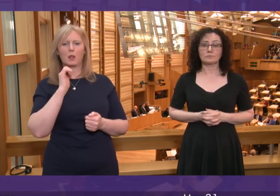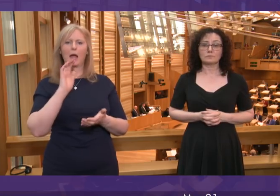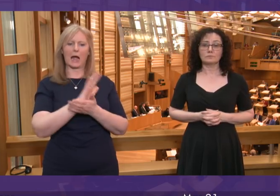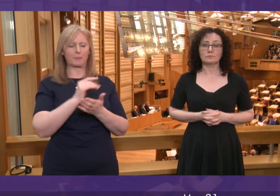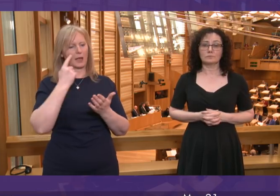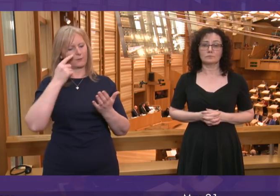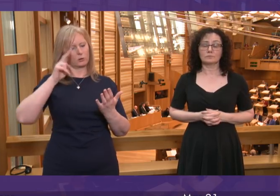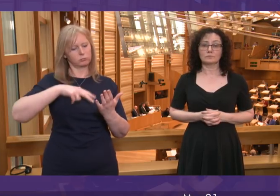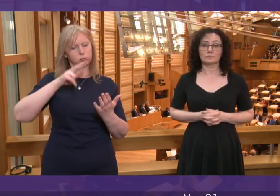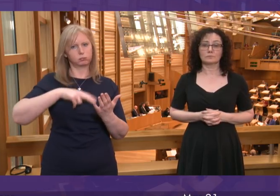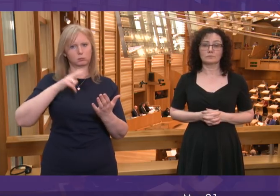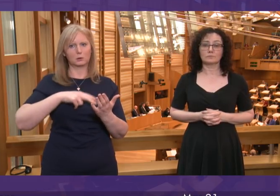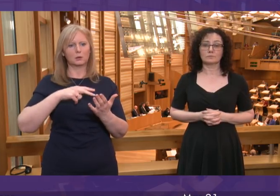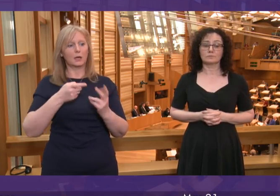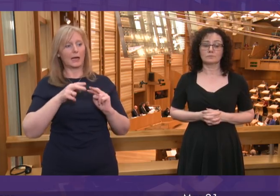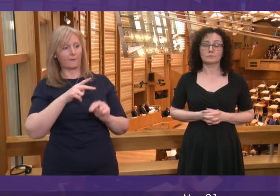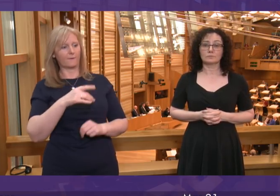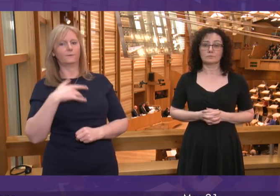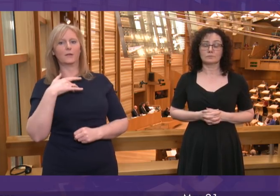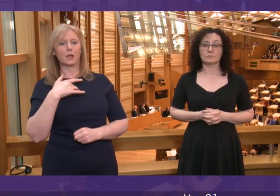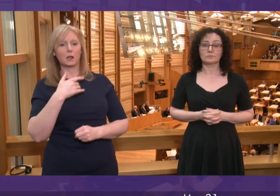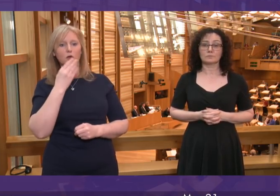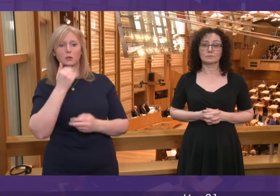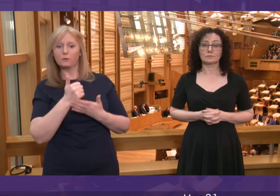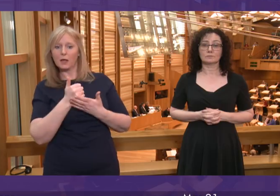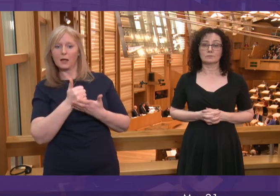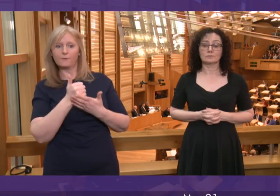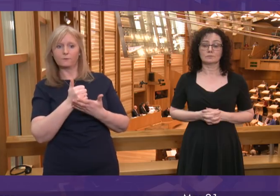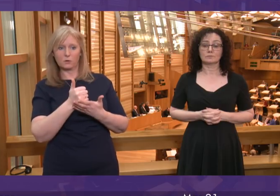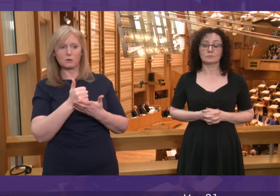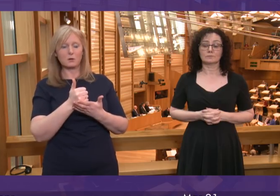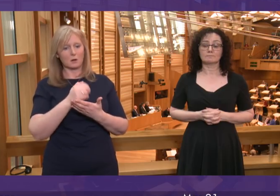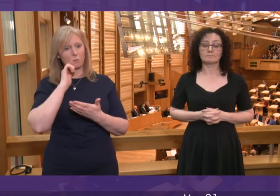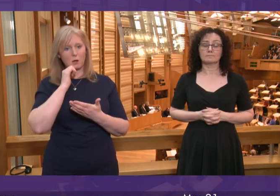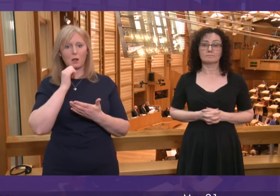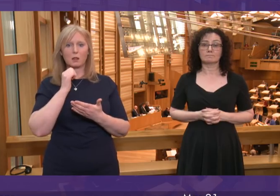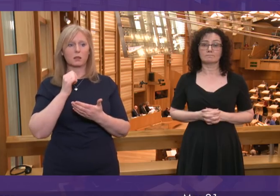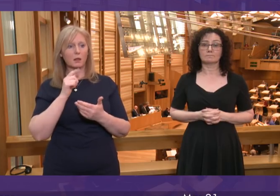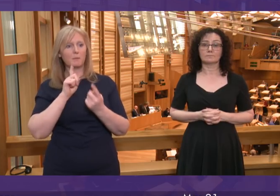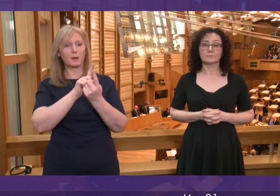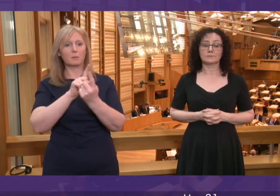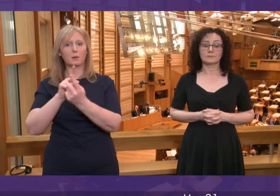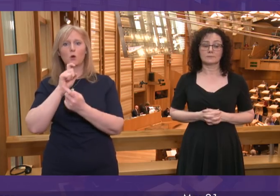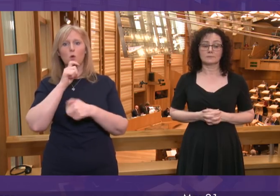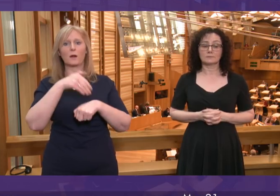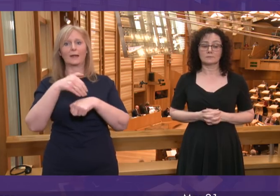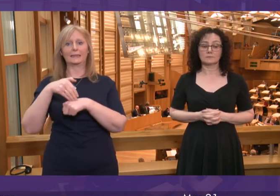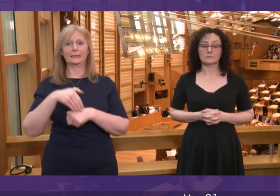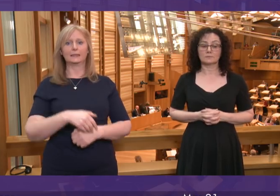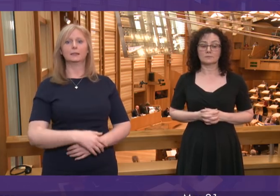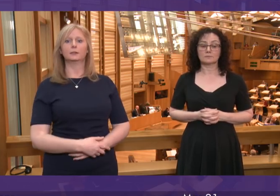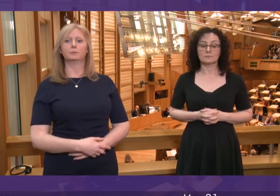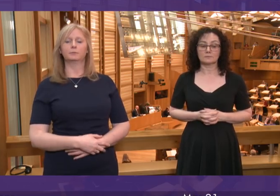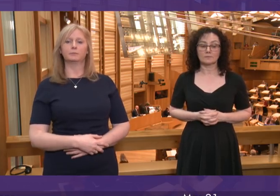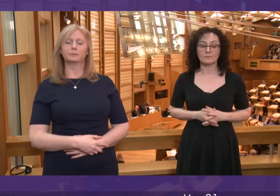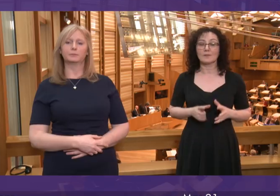and if Fergus Ewing thinks there is help the Scottish Government can offer certainly to meet with those affected. Alistair Allen